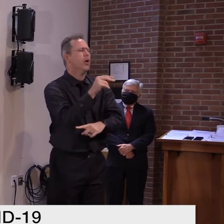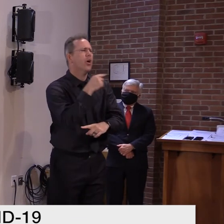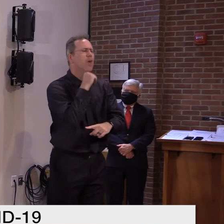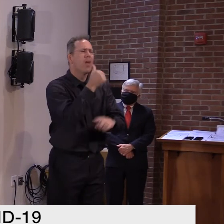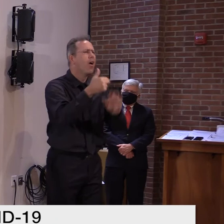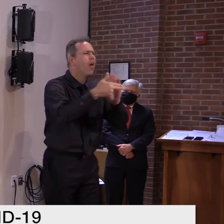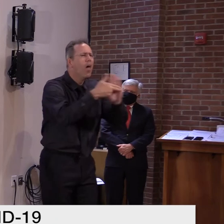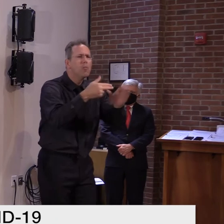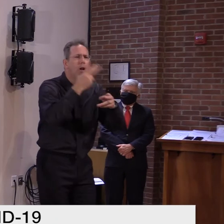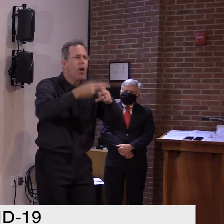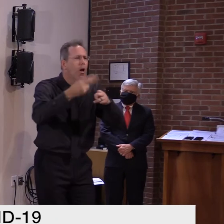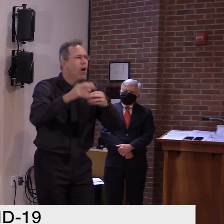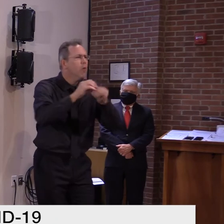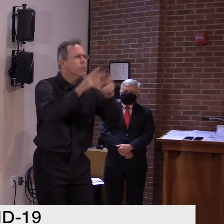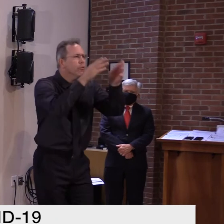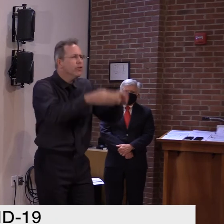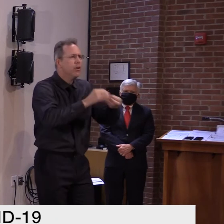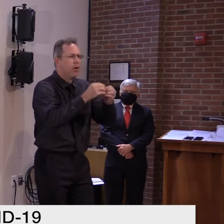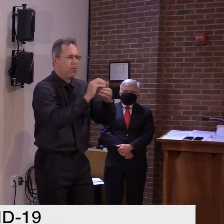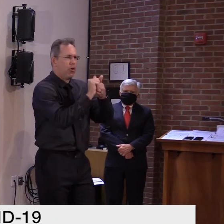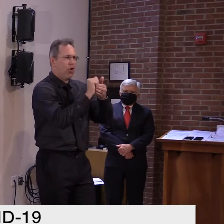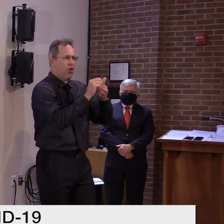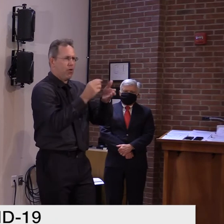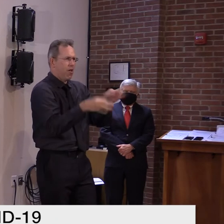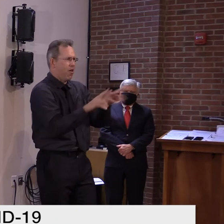Okay. I think that's it. Thank you.